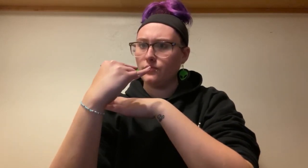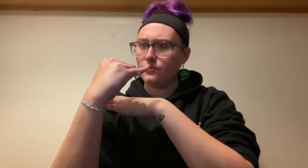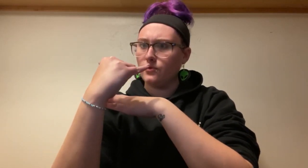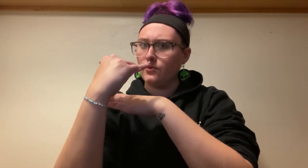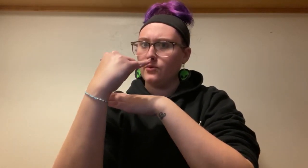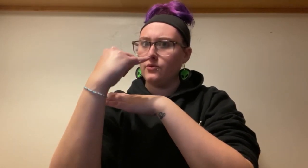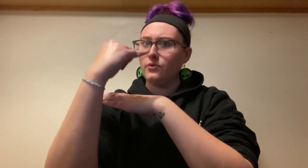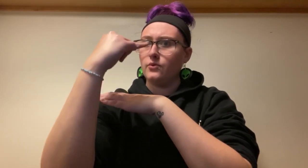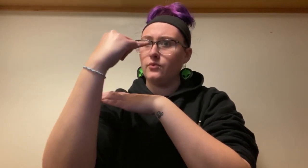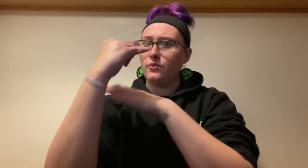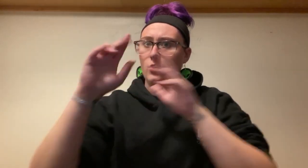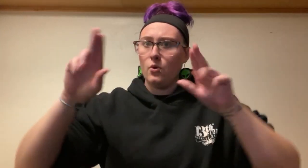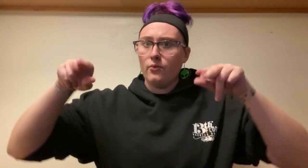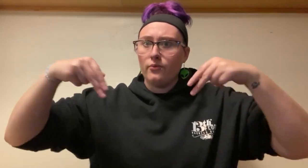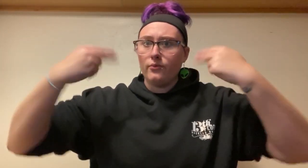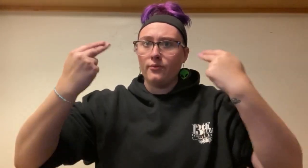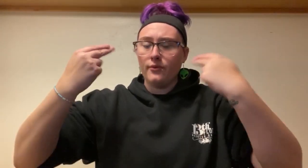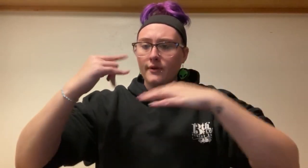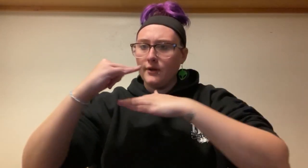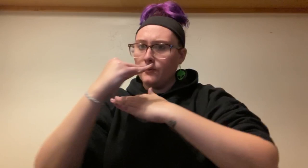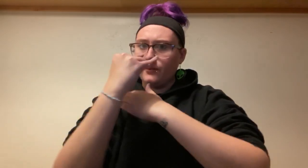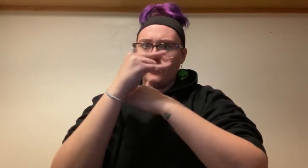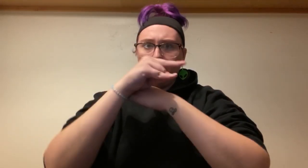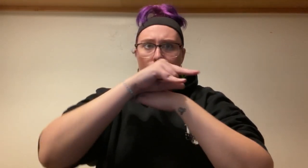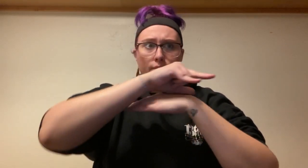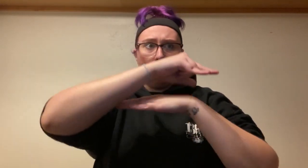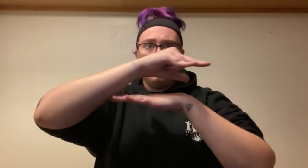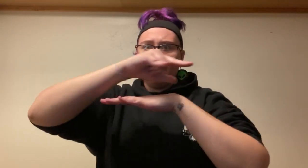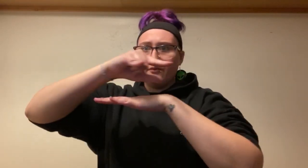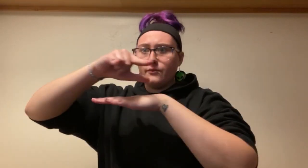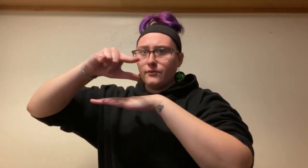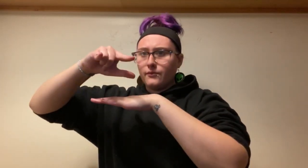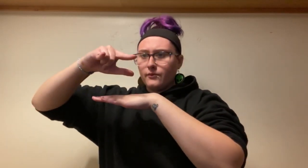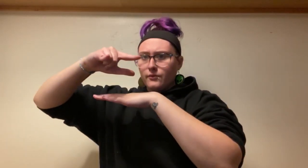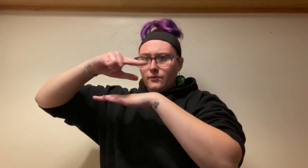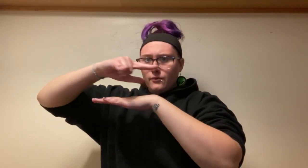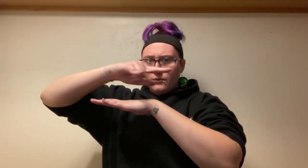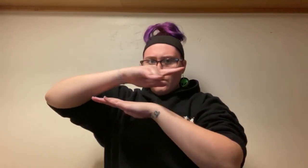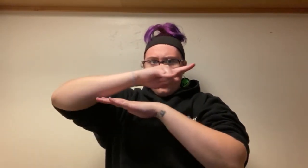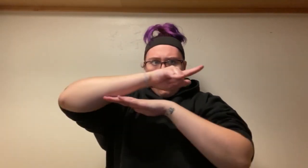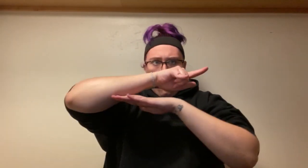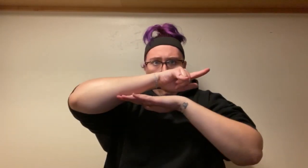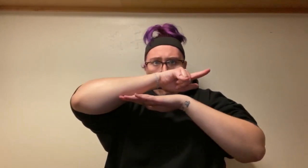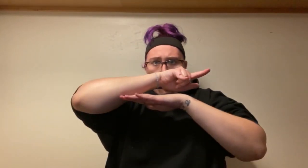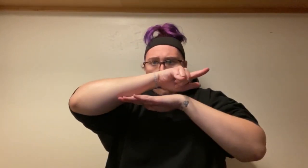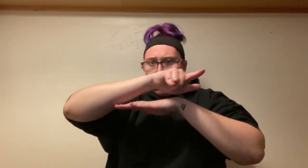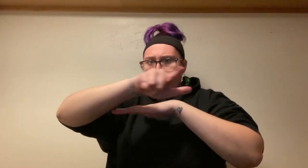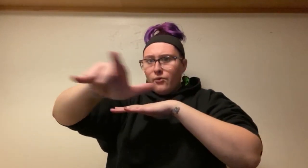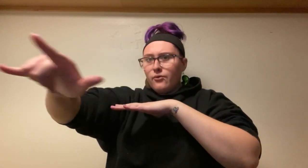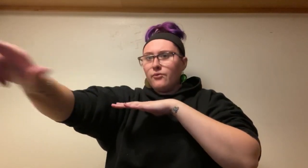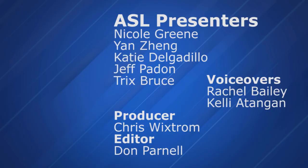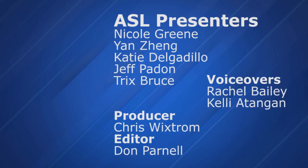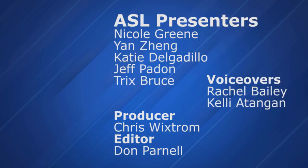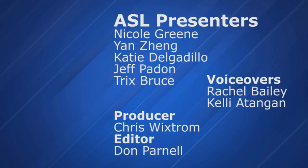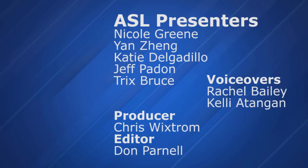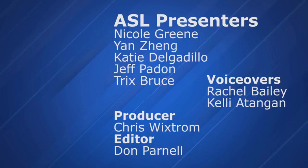The plane got its wings ready, backed up the runway, and had a smooth takeoff. There's